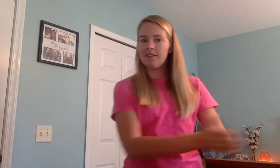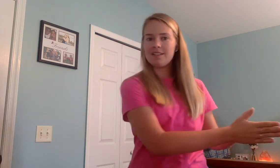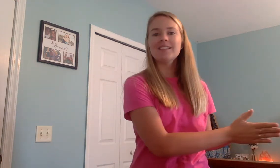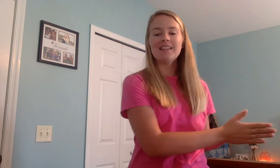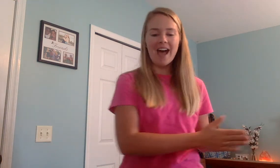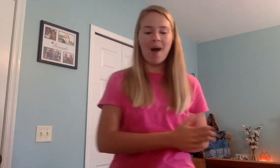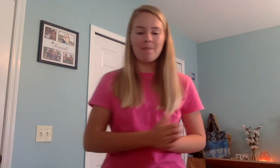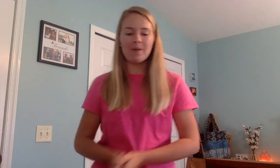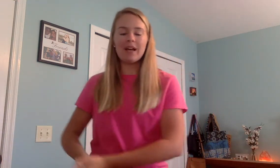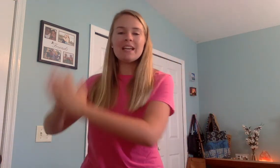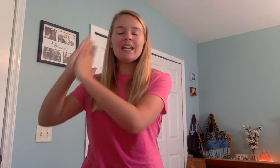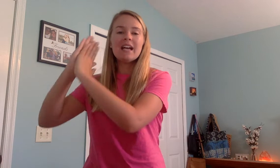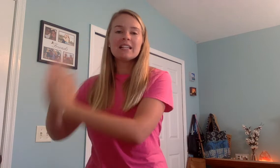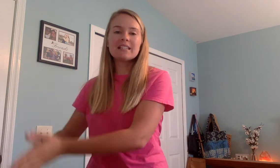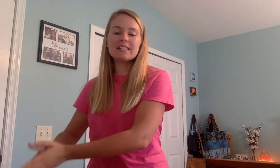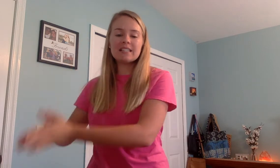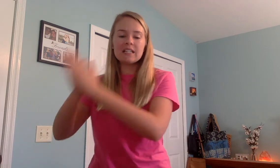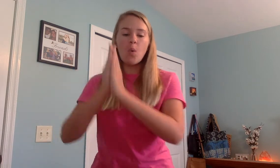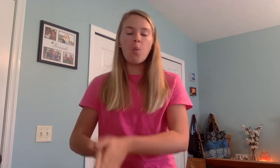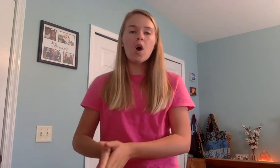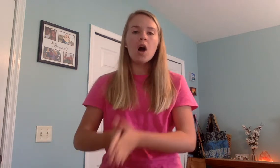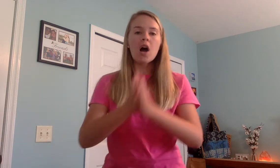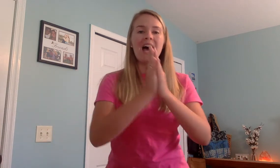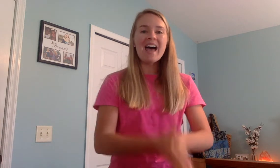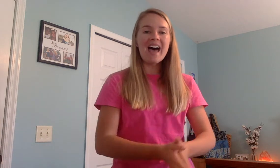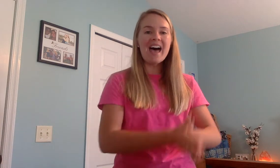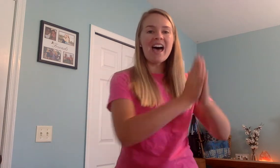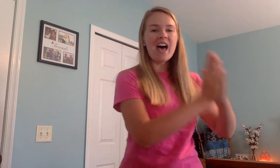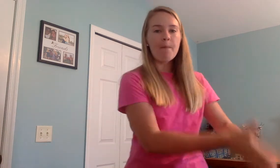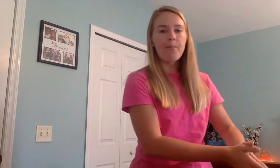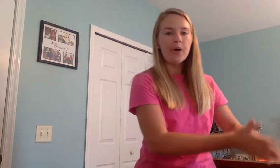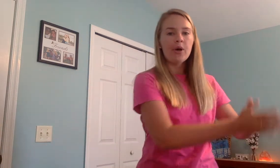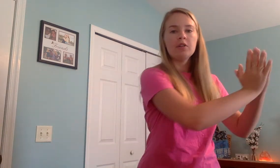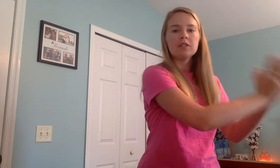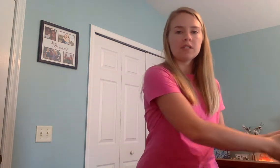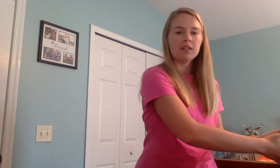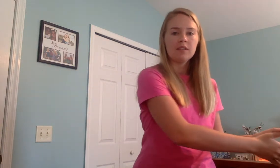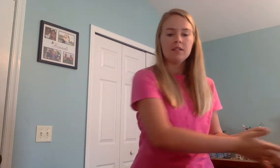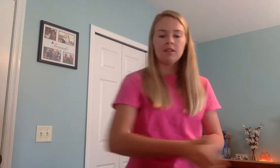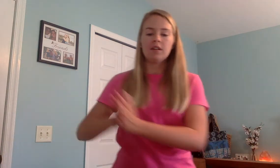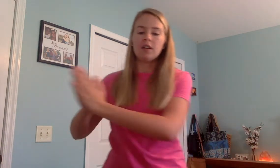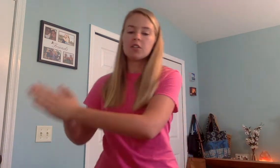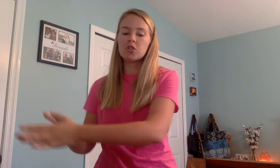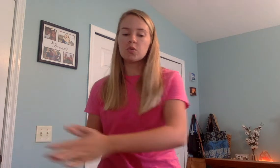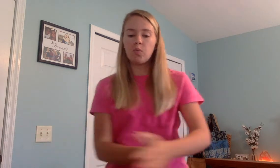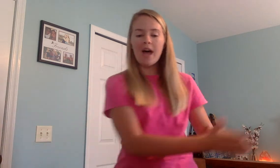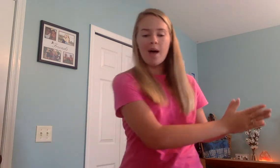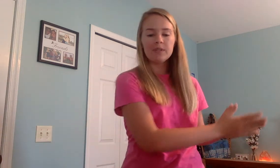Snap. Ready? S, w, e, p, t. Swept.